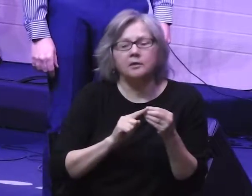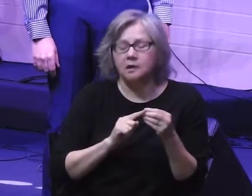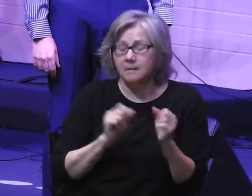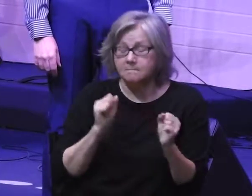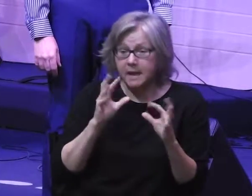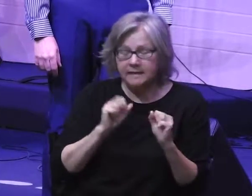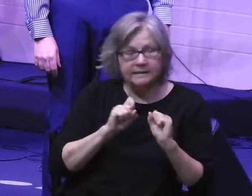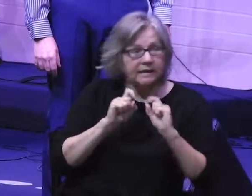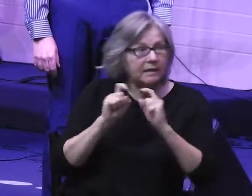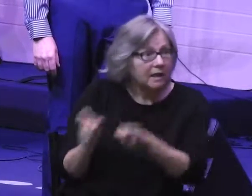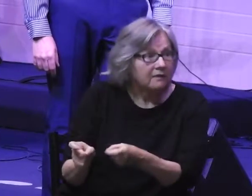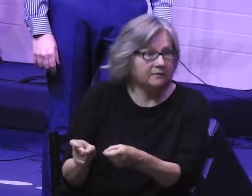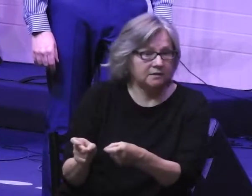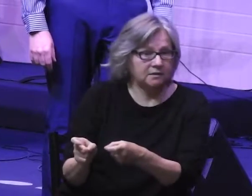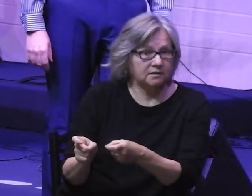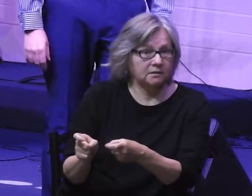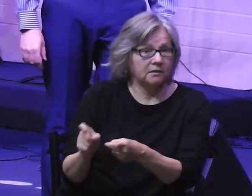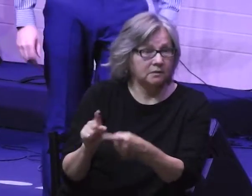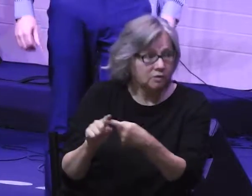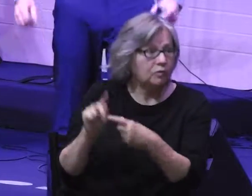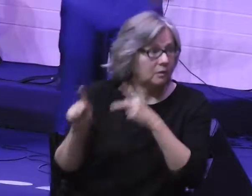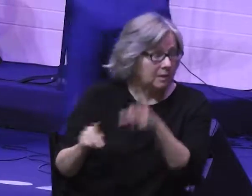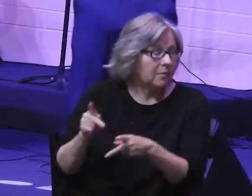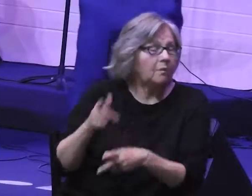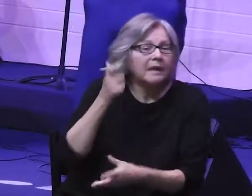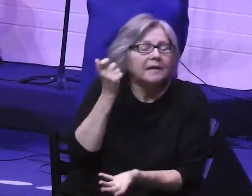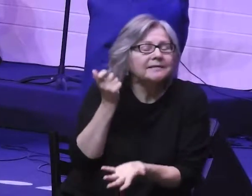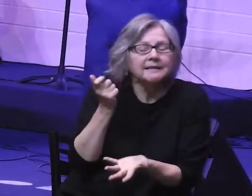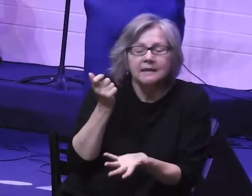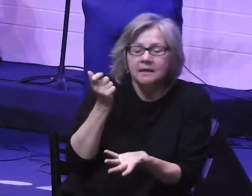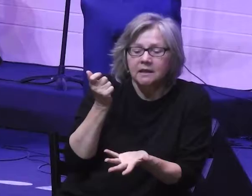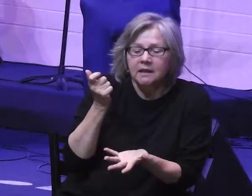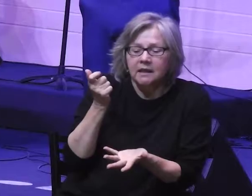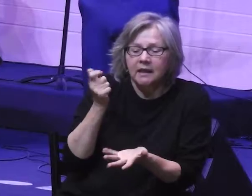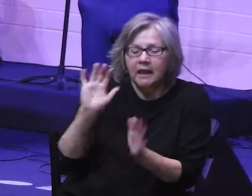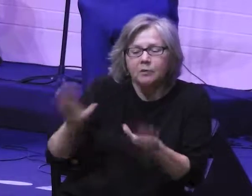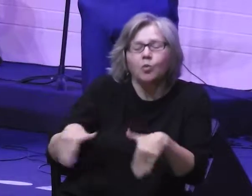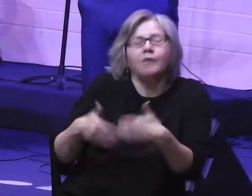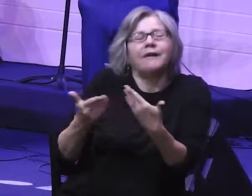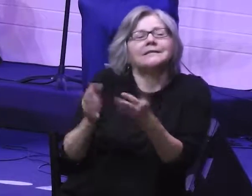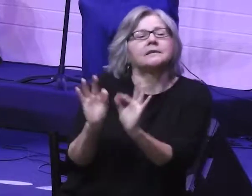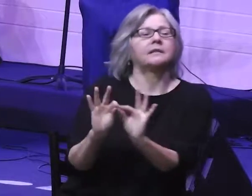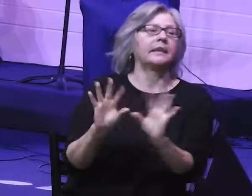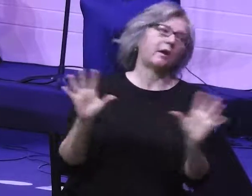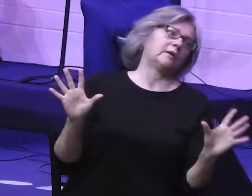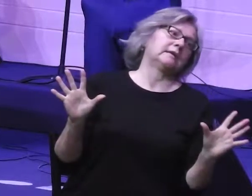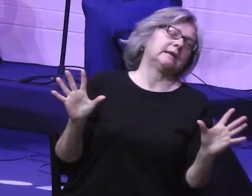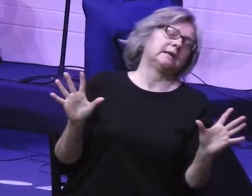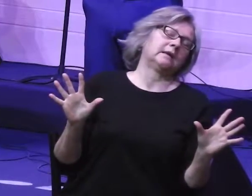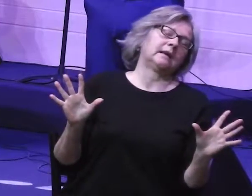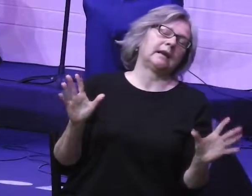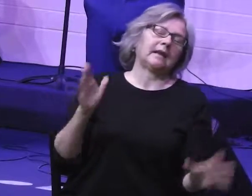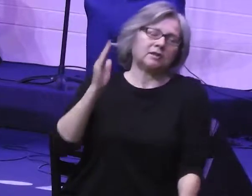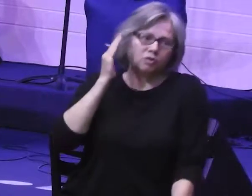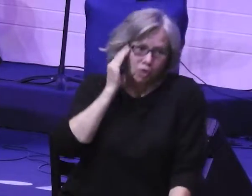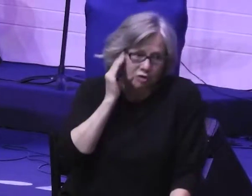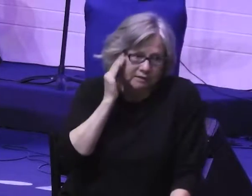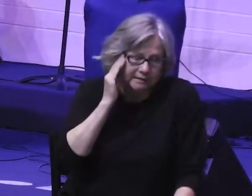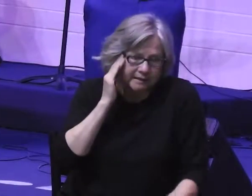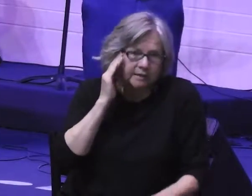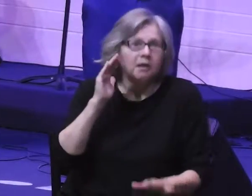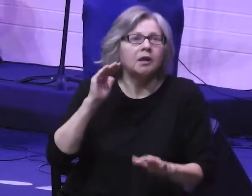what an amazing gift this was to Israel because it added clarity and certainty